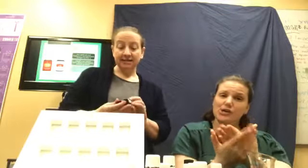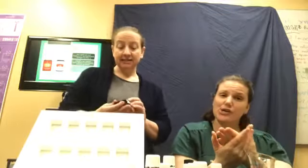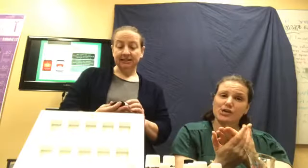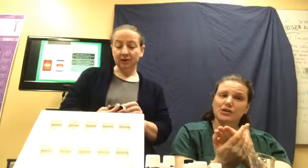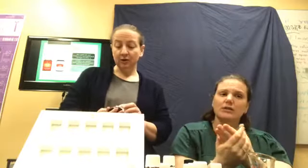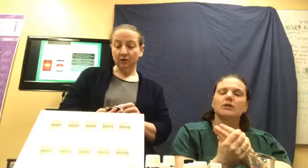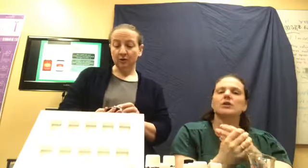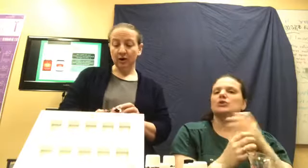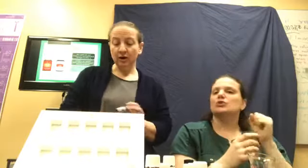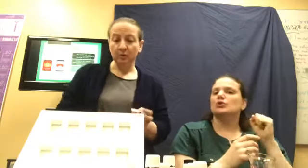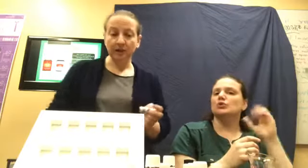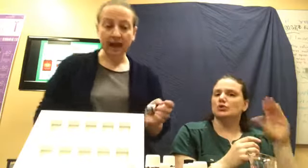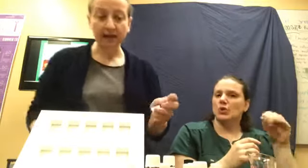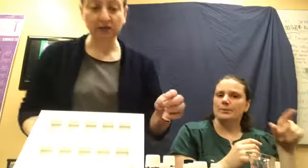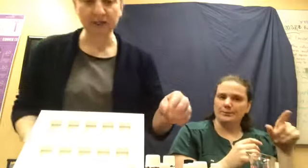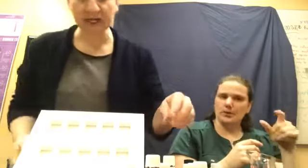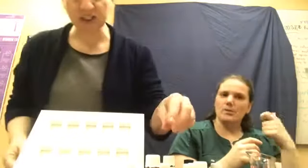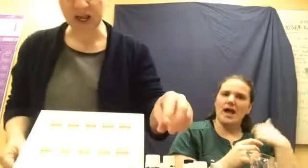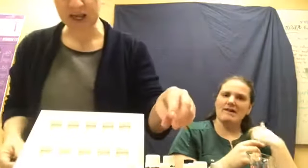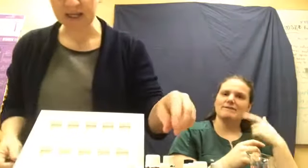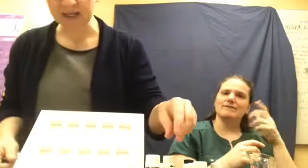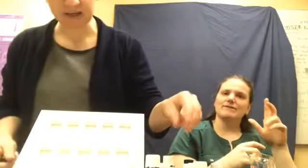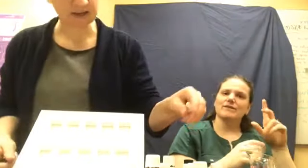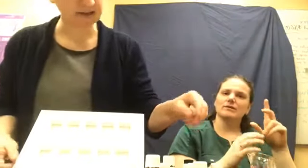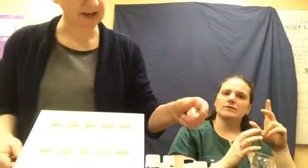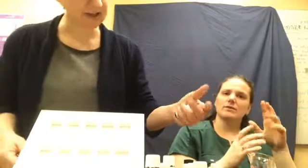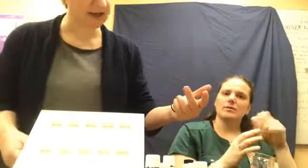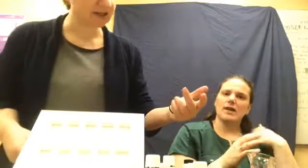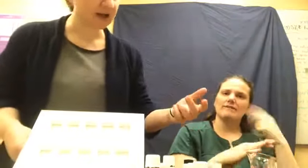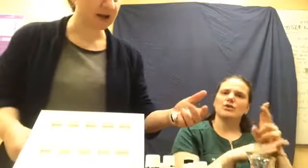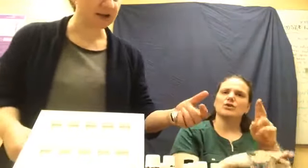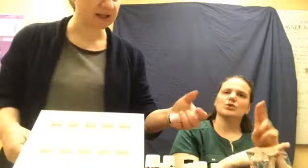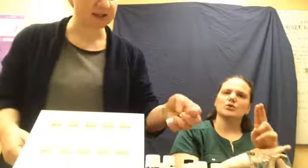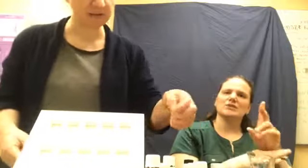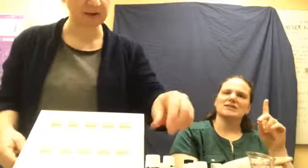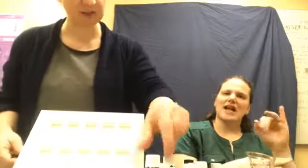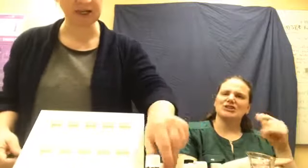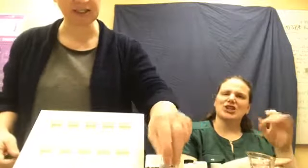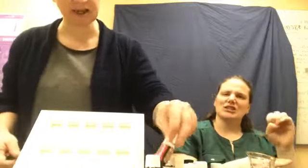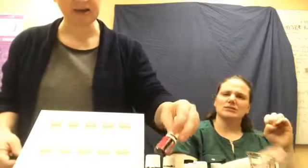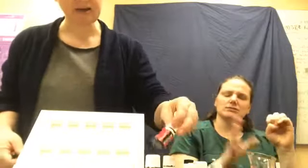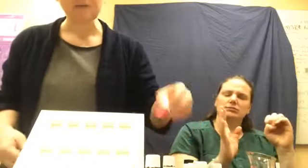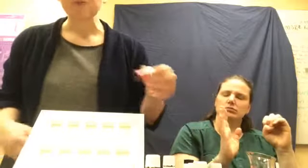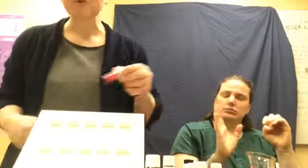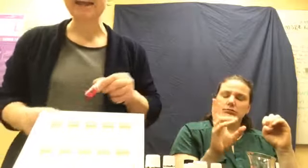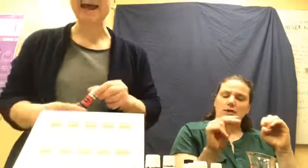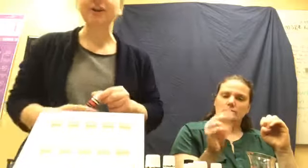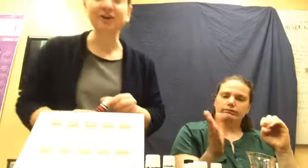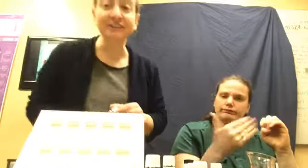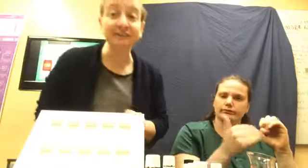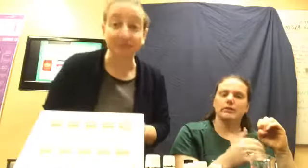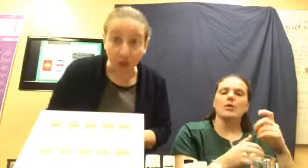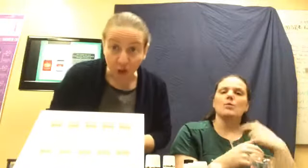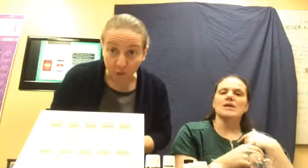so, uh, we had her diegize, diegize, huh? That's not what I was trying to say. We had her diffuse